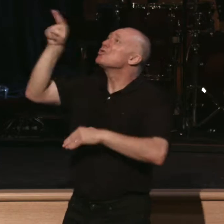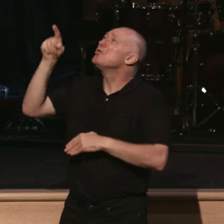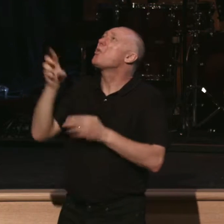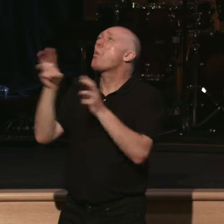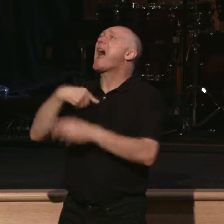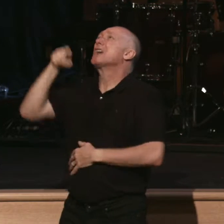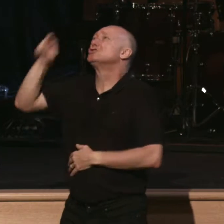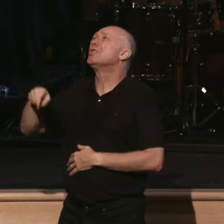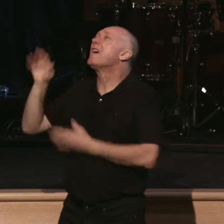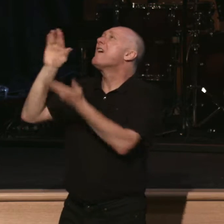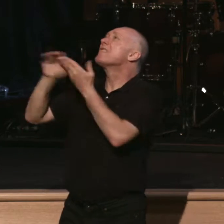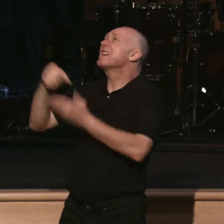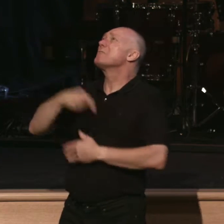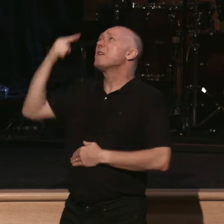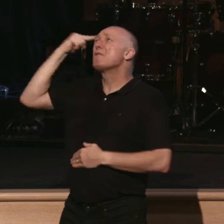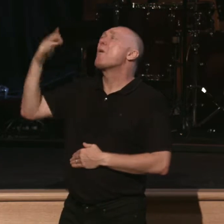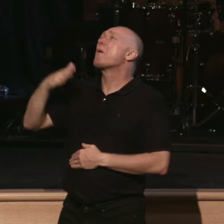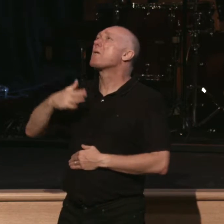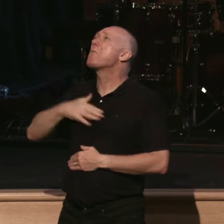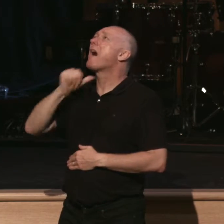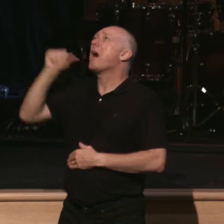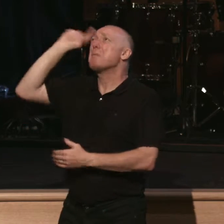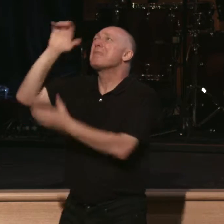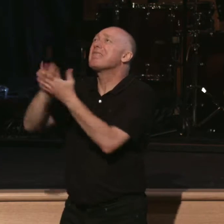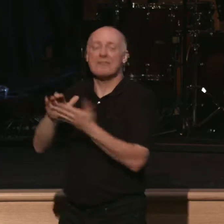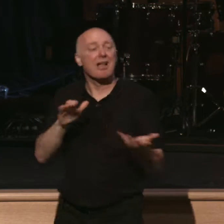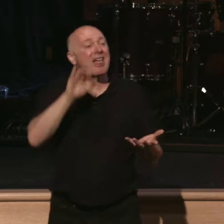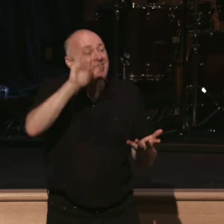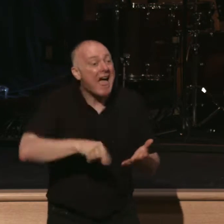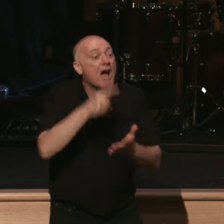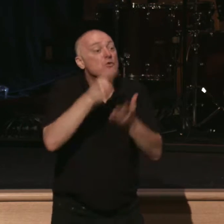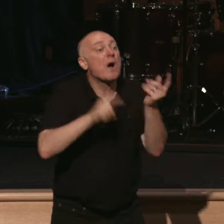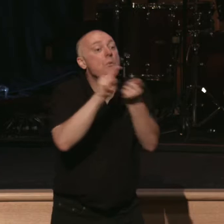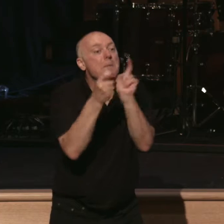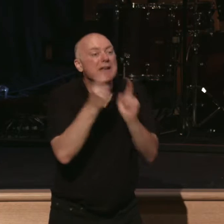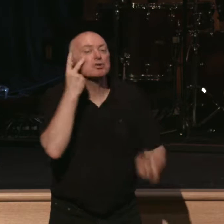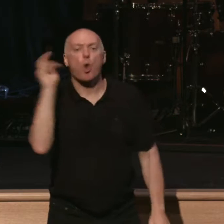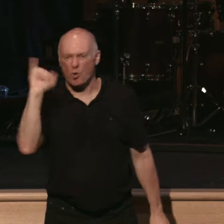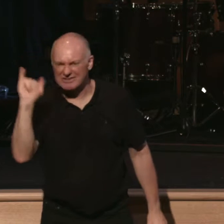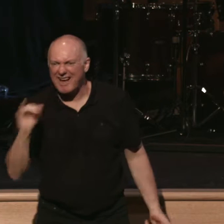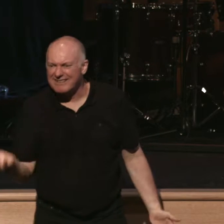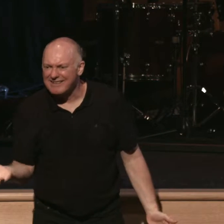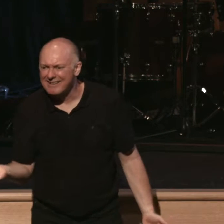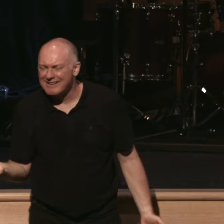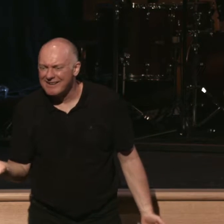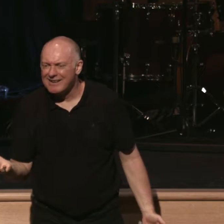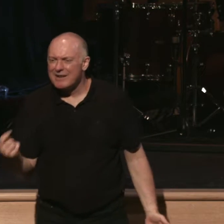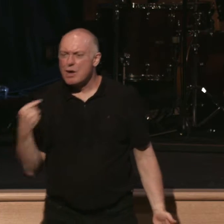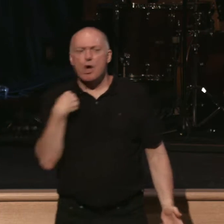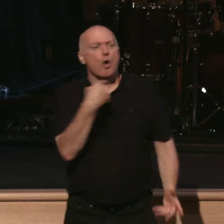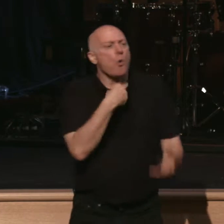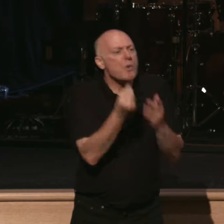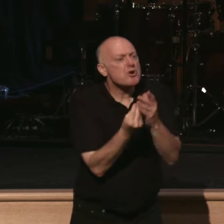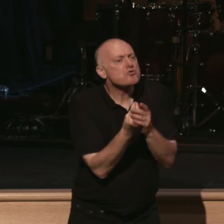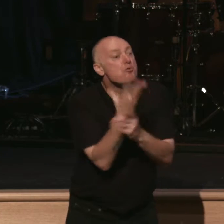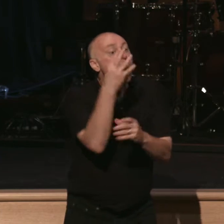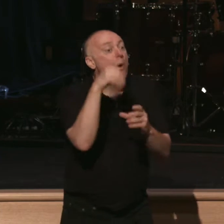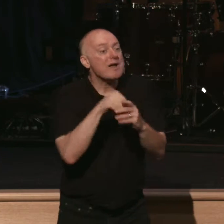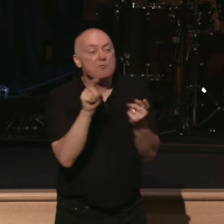be. Forgive me for my unbelief. That's what repentance looks like. And we grow in repentance. We aren't born